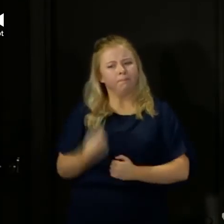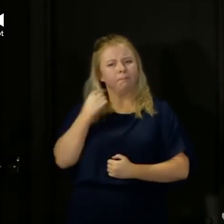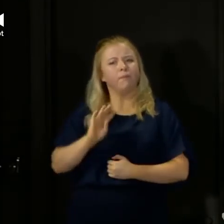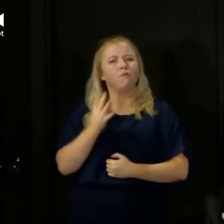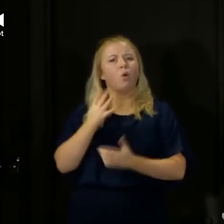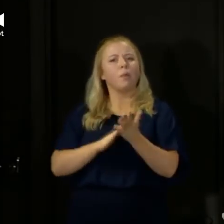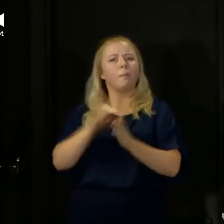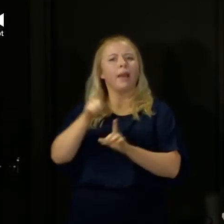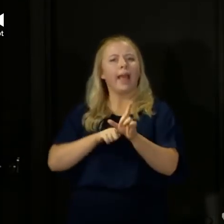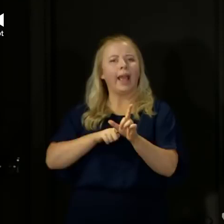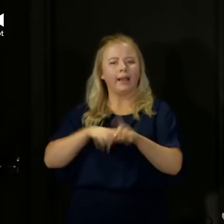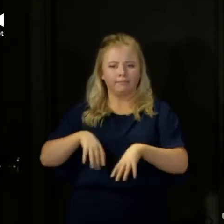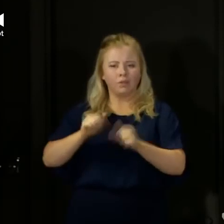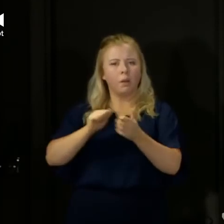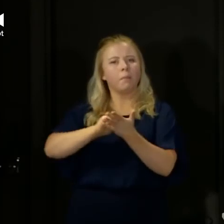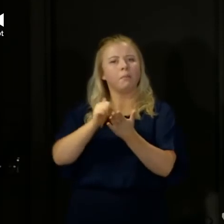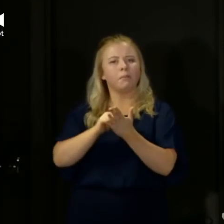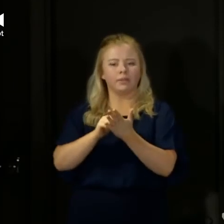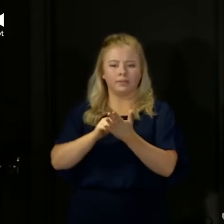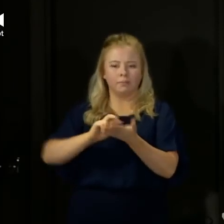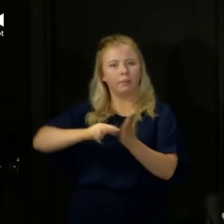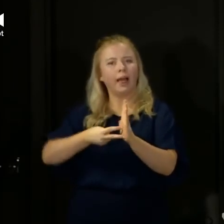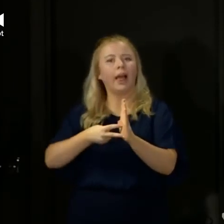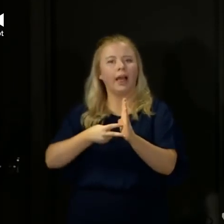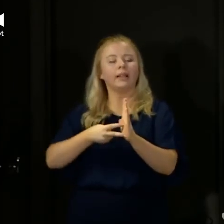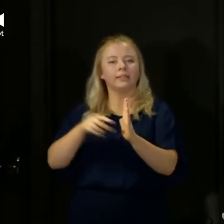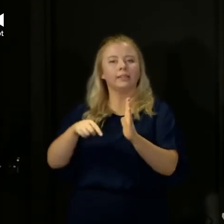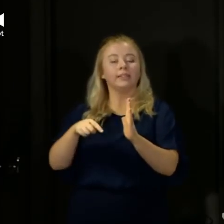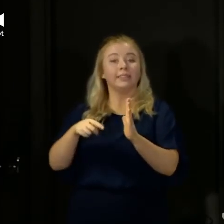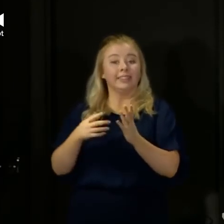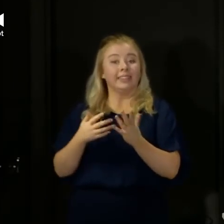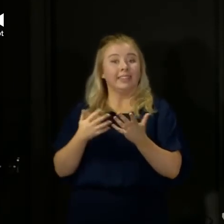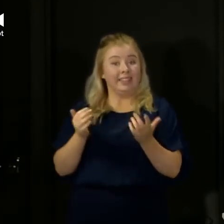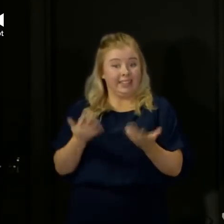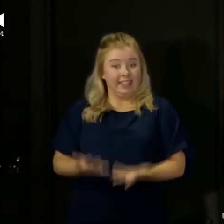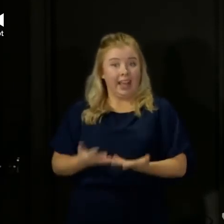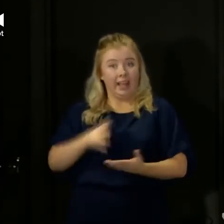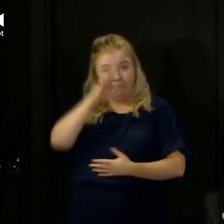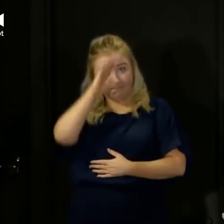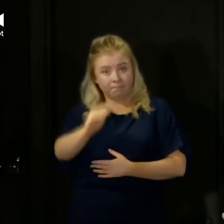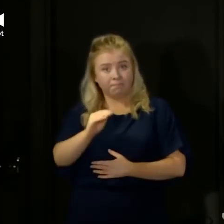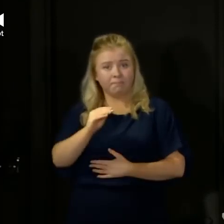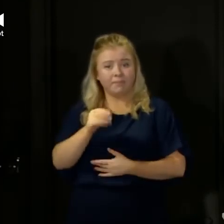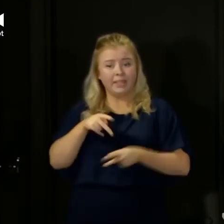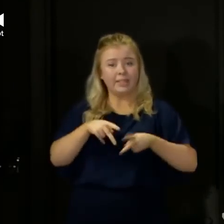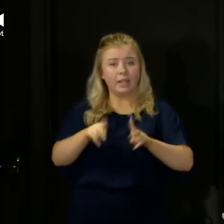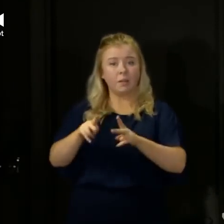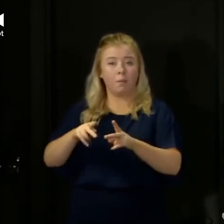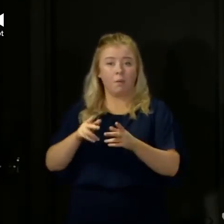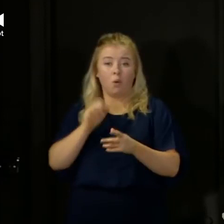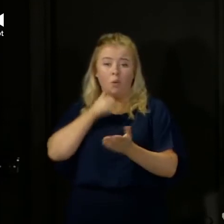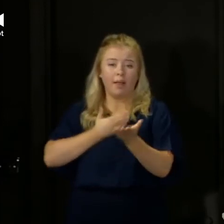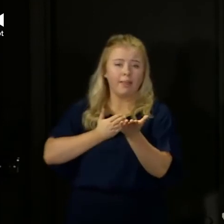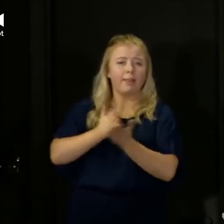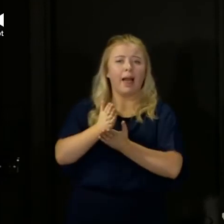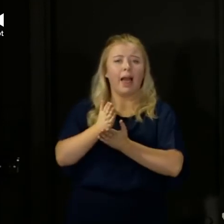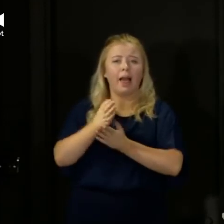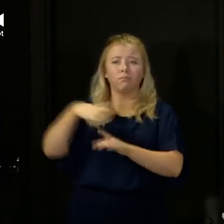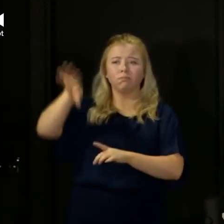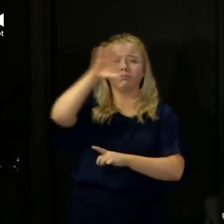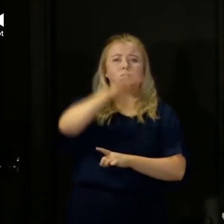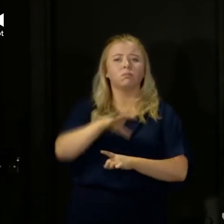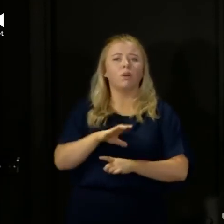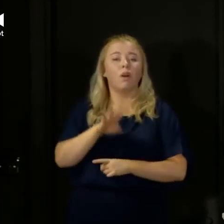initial plans for this programme and I can confirm today that the system will go live in every single one of Scotland's